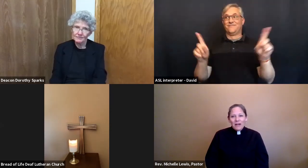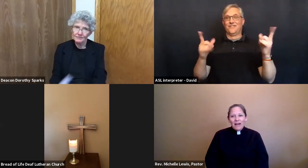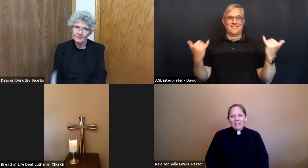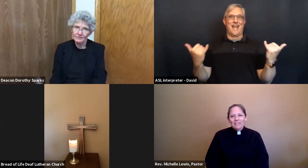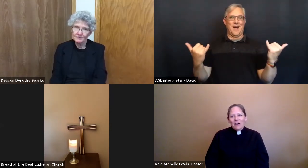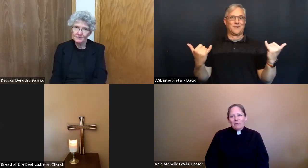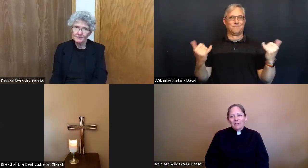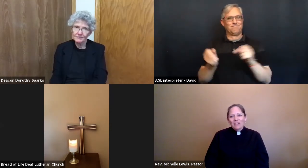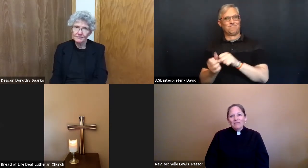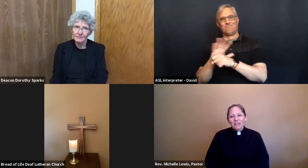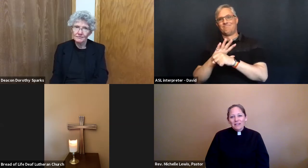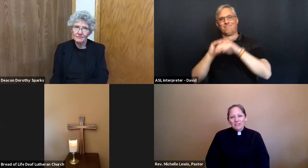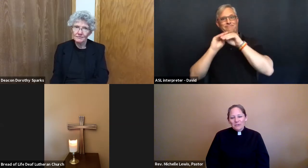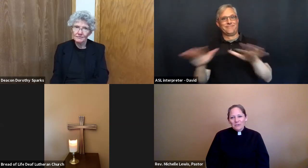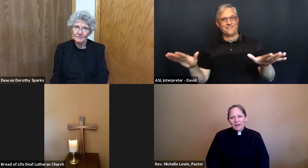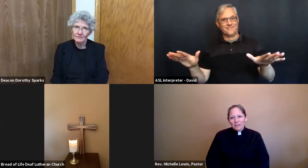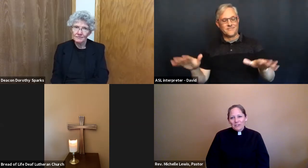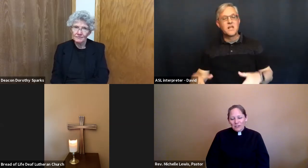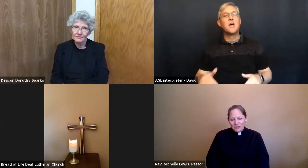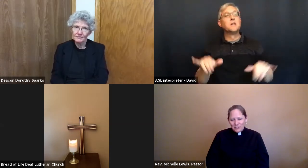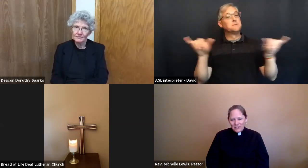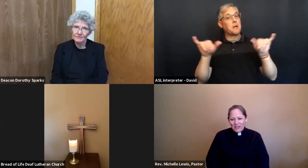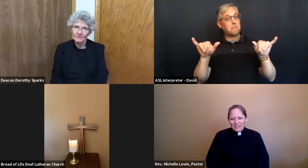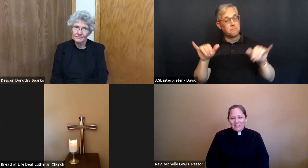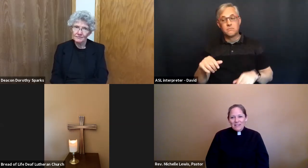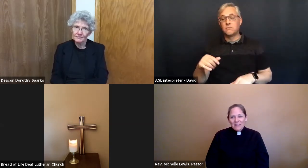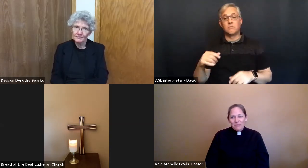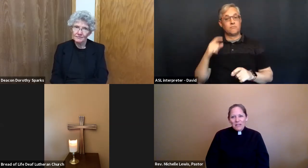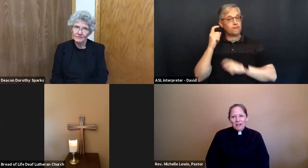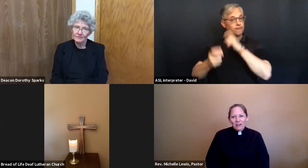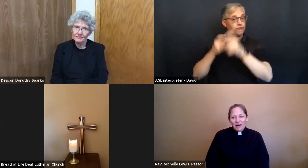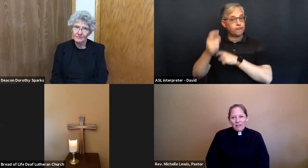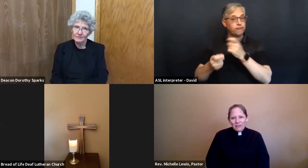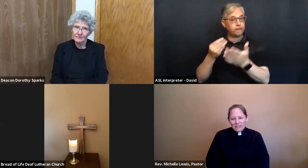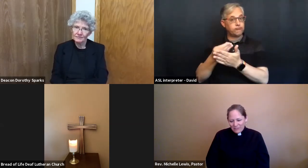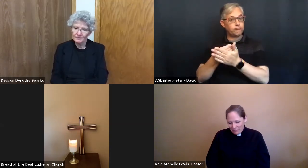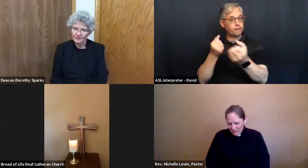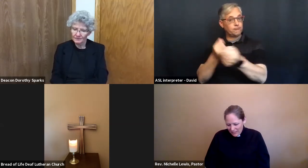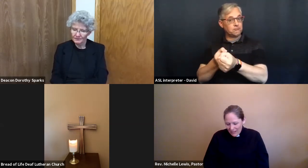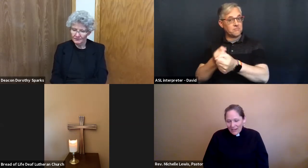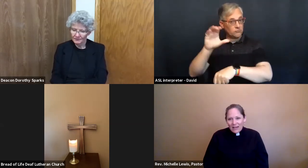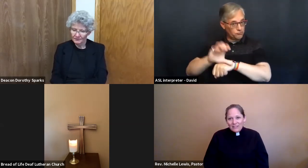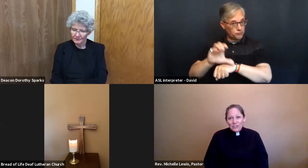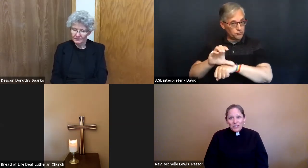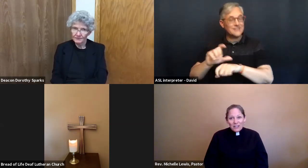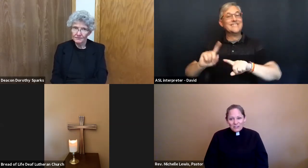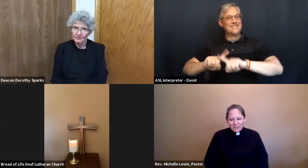has our giving to our church as bringing our offerings of money has changed